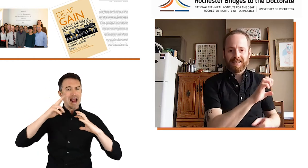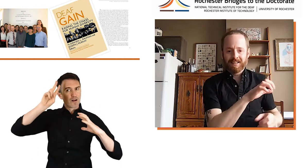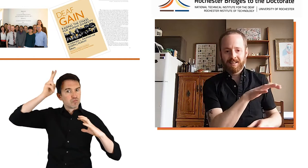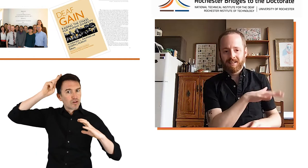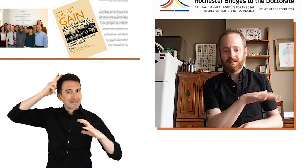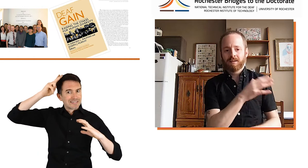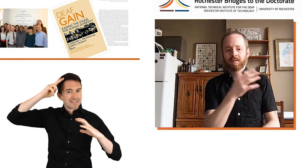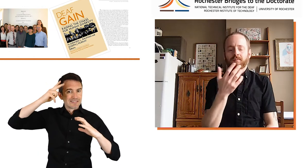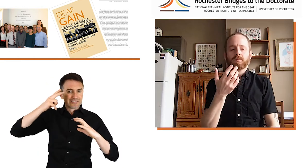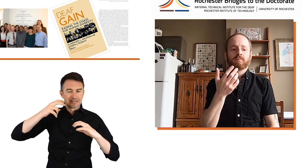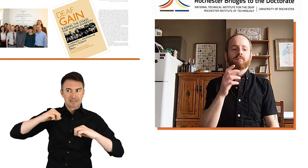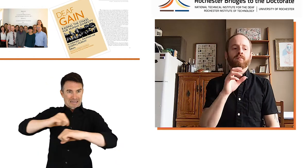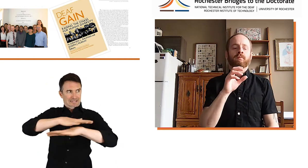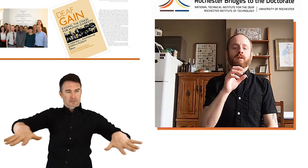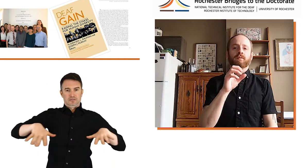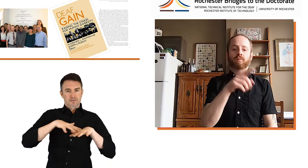occur in space.